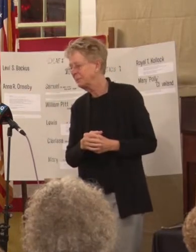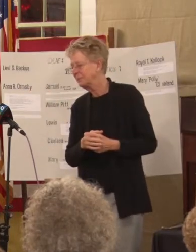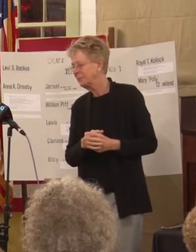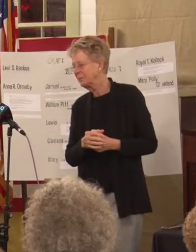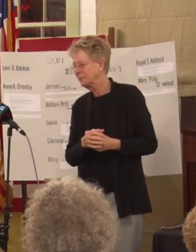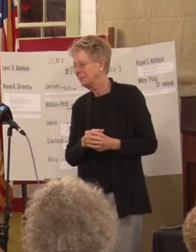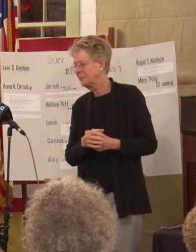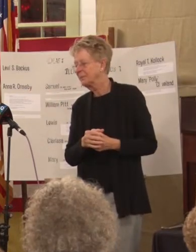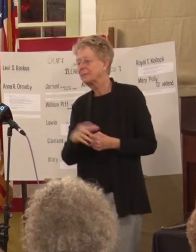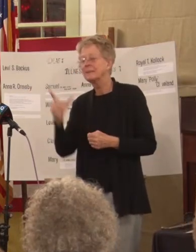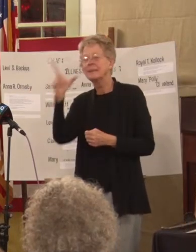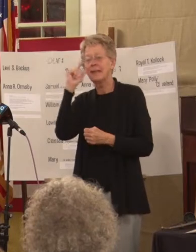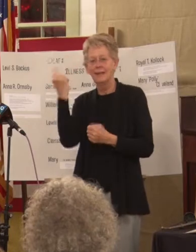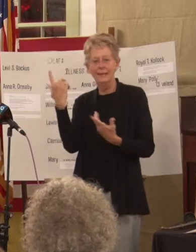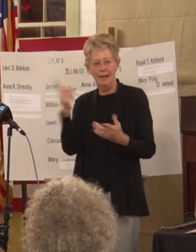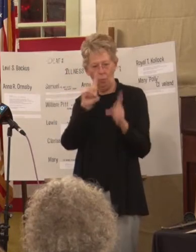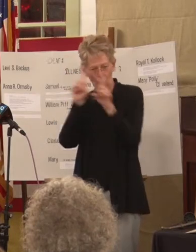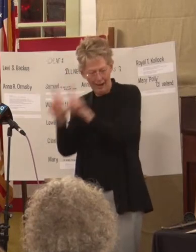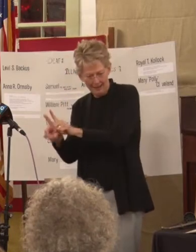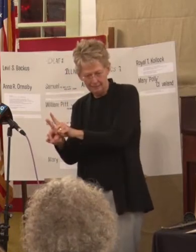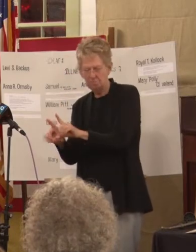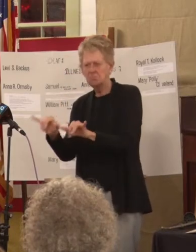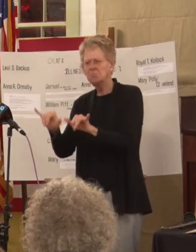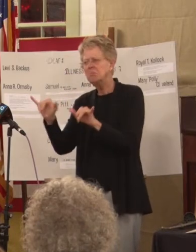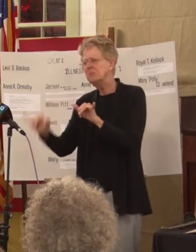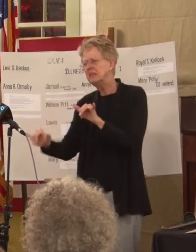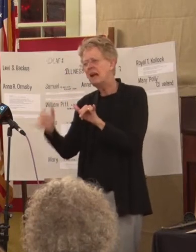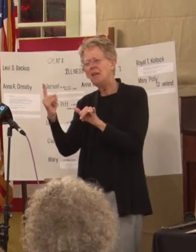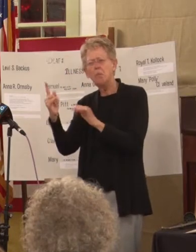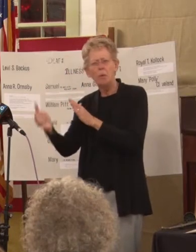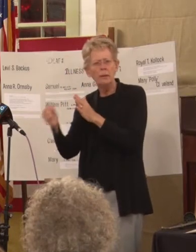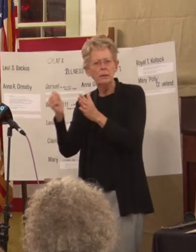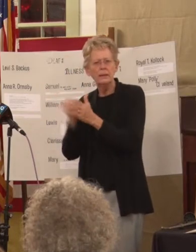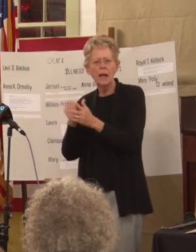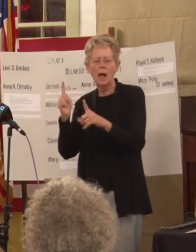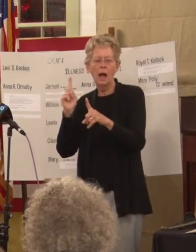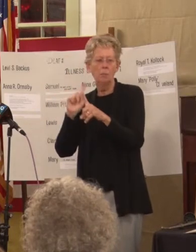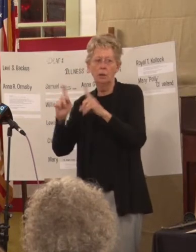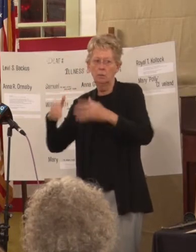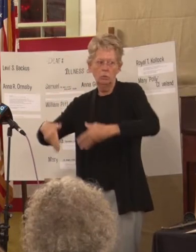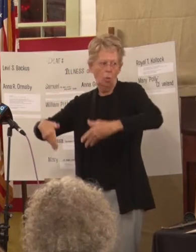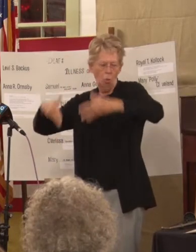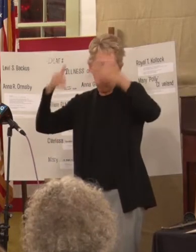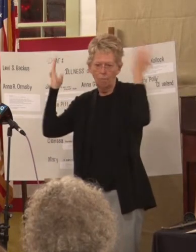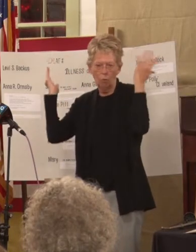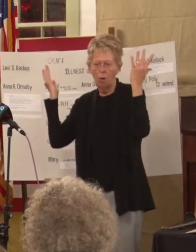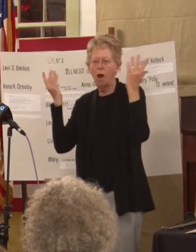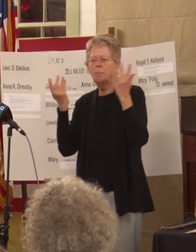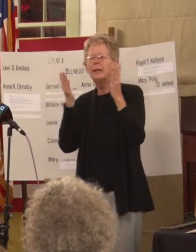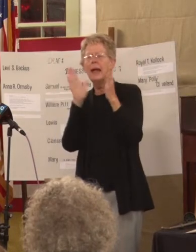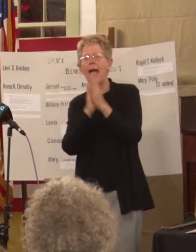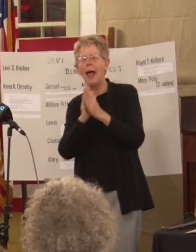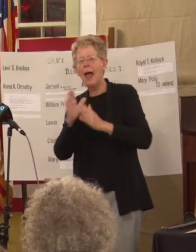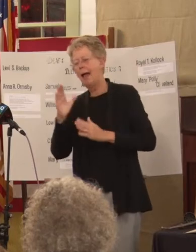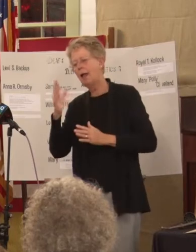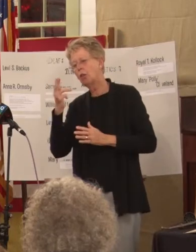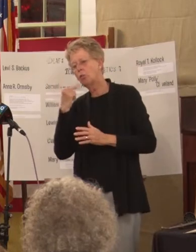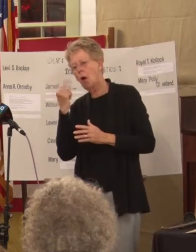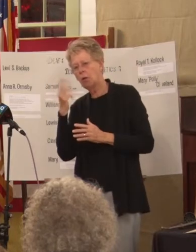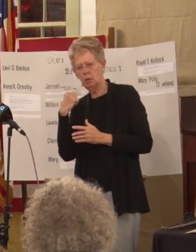So, Gallaudet went, and he stayed for a period of time, but it was so overwhelming, he asked Laurent Clerc, one of the